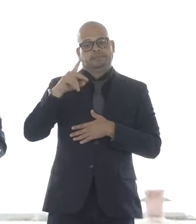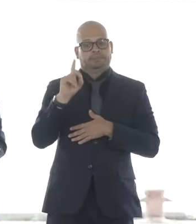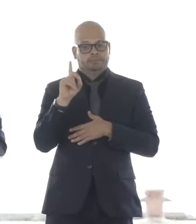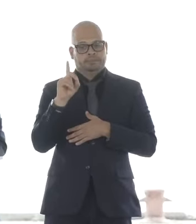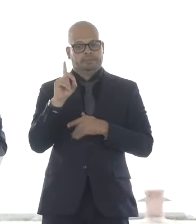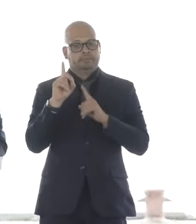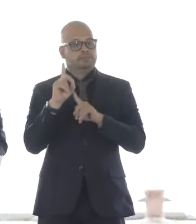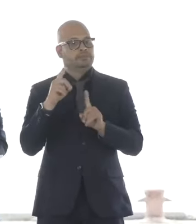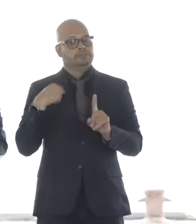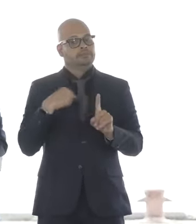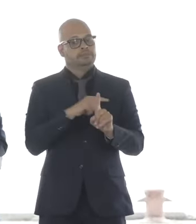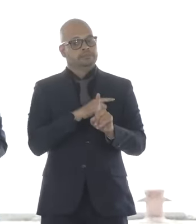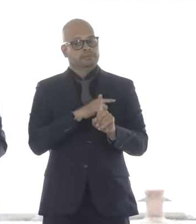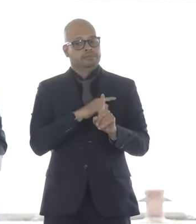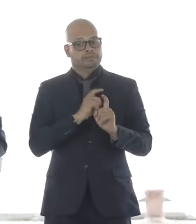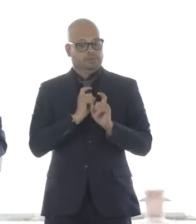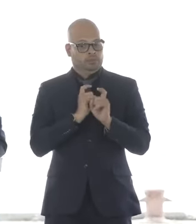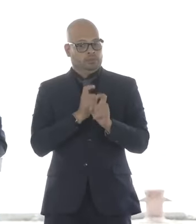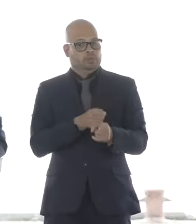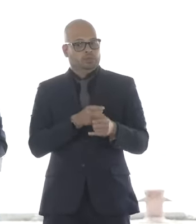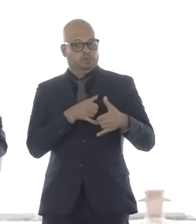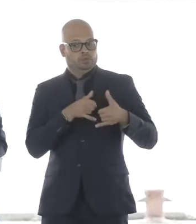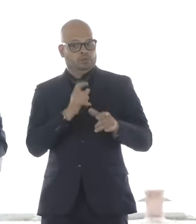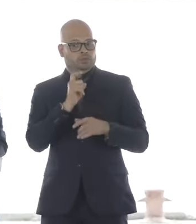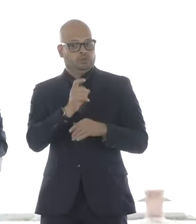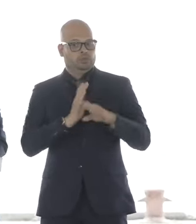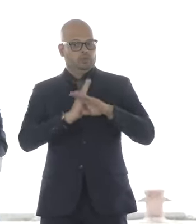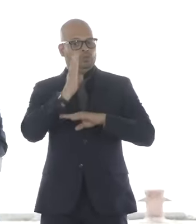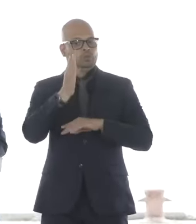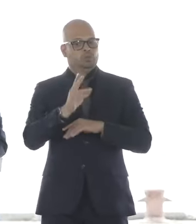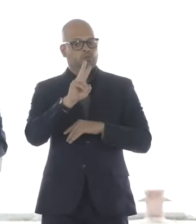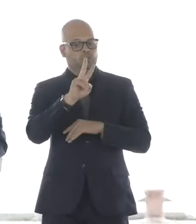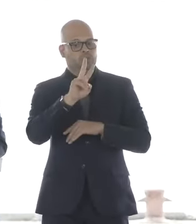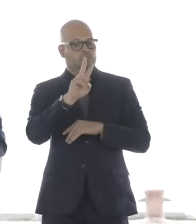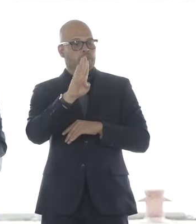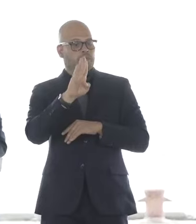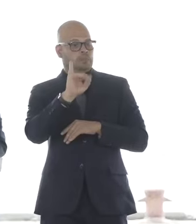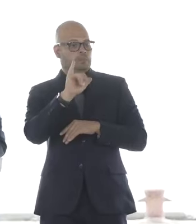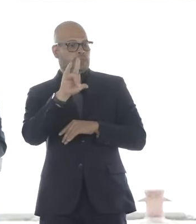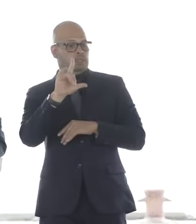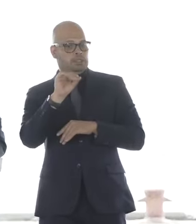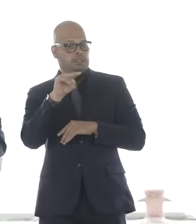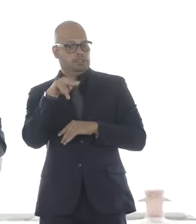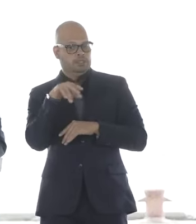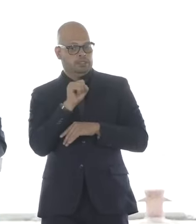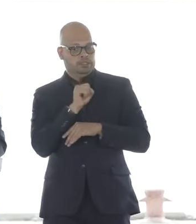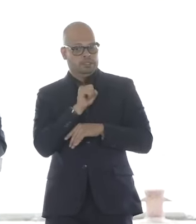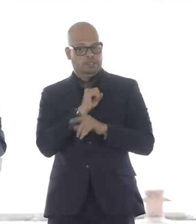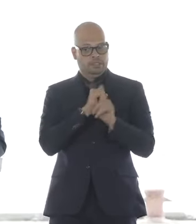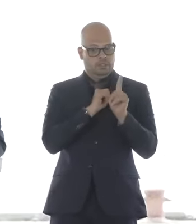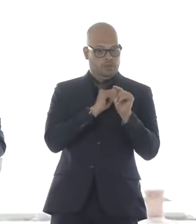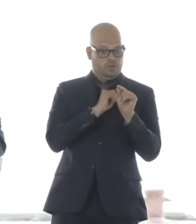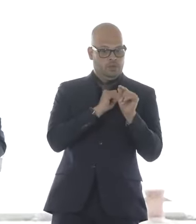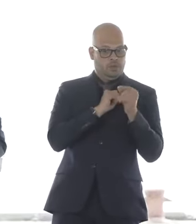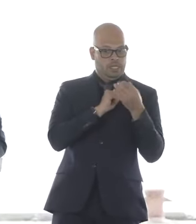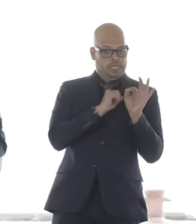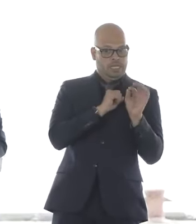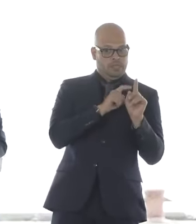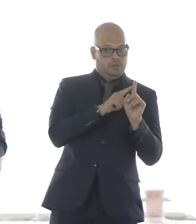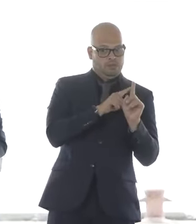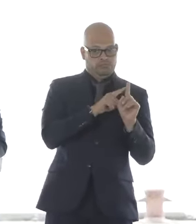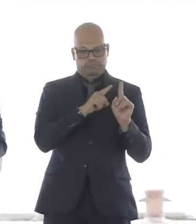billion in 2019 through 2023, and we are currently reviewing the 2024